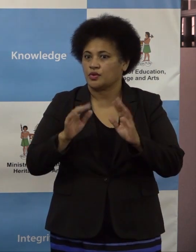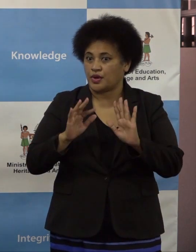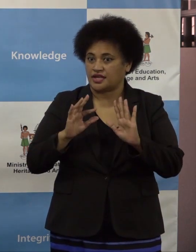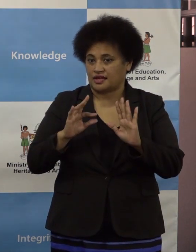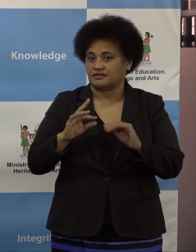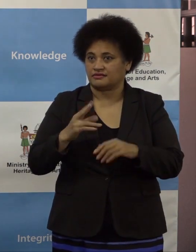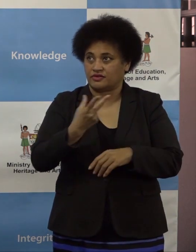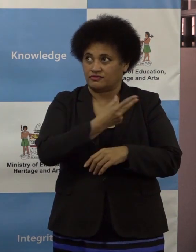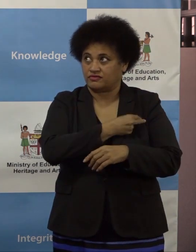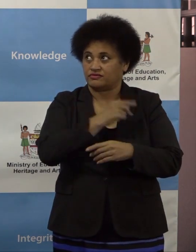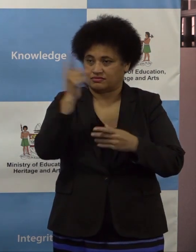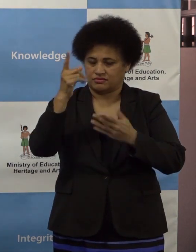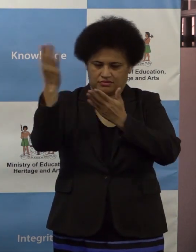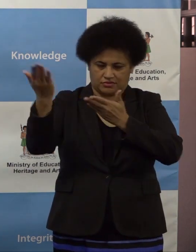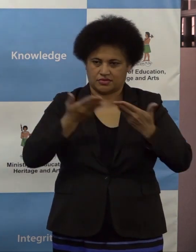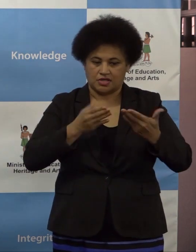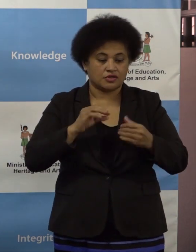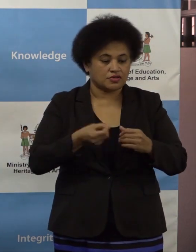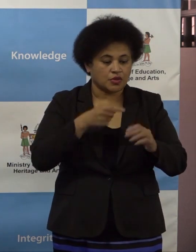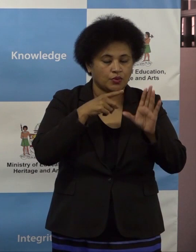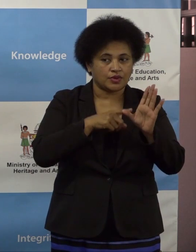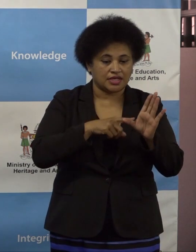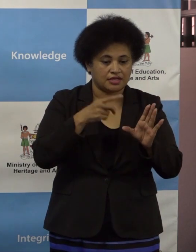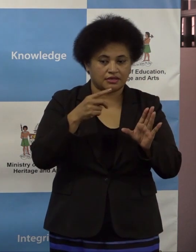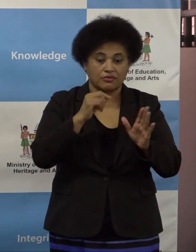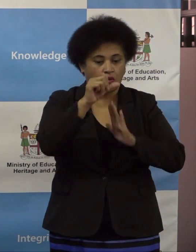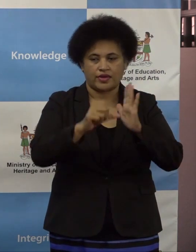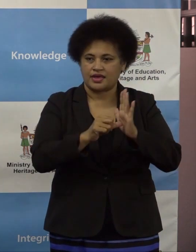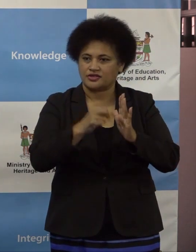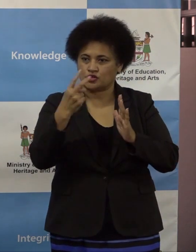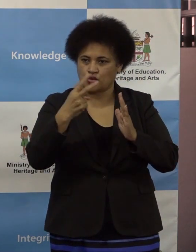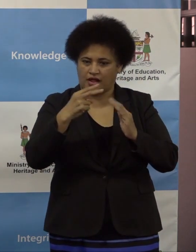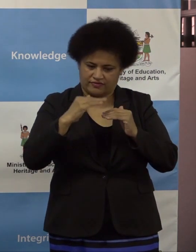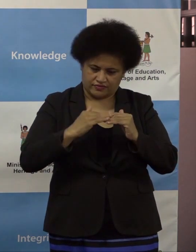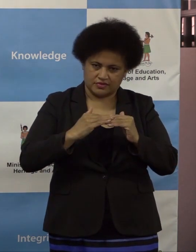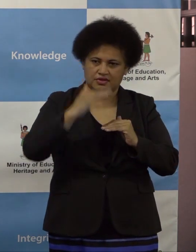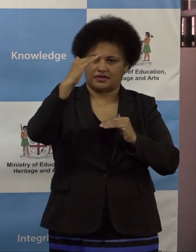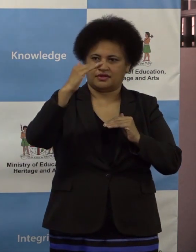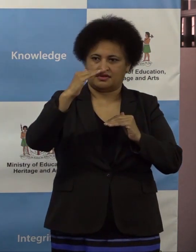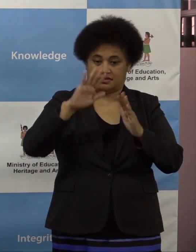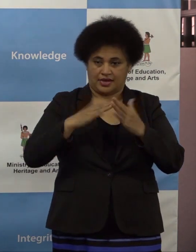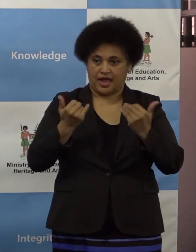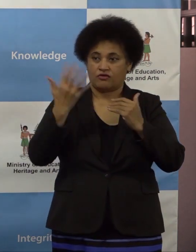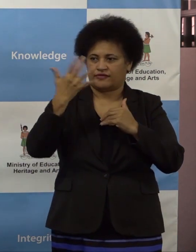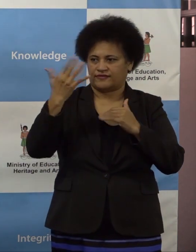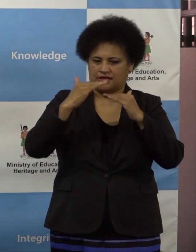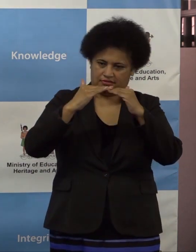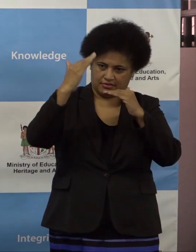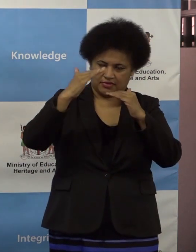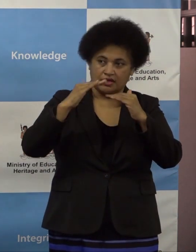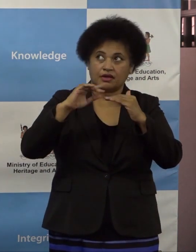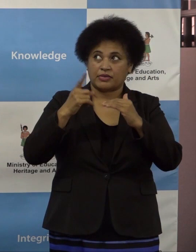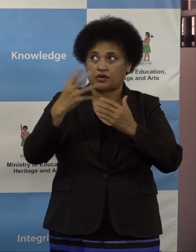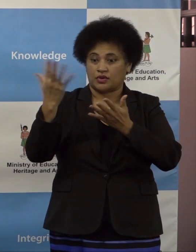so that our year 12, you know 12 year old and above can get vaccinated. So all that is